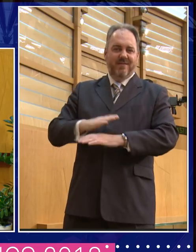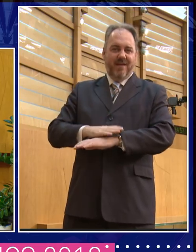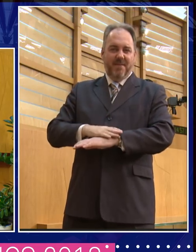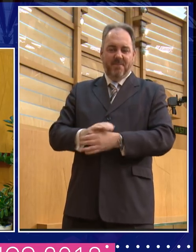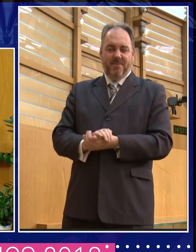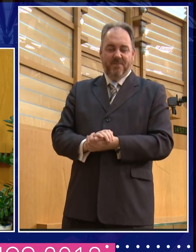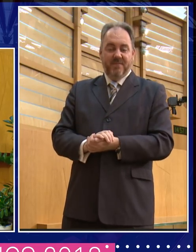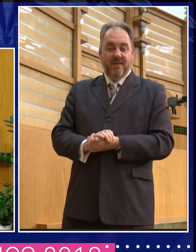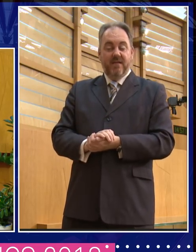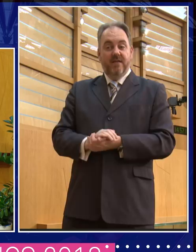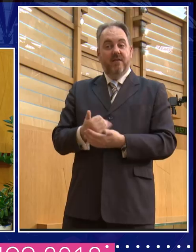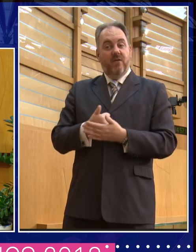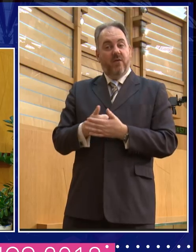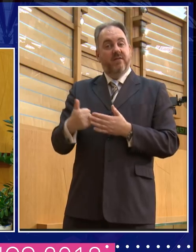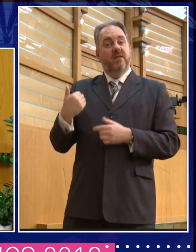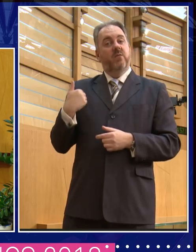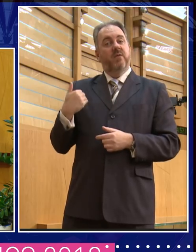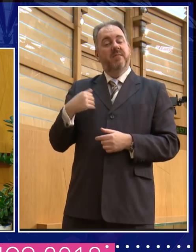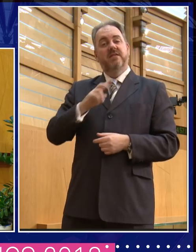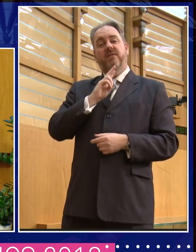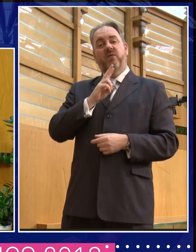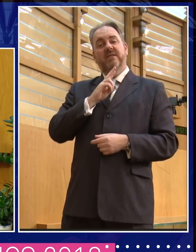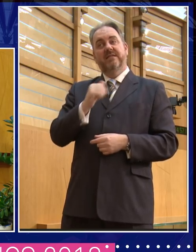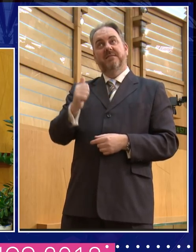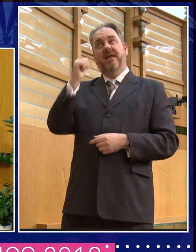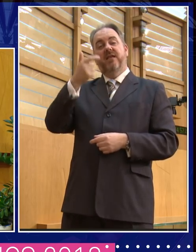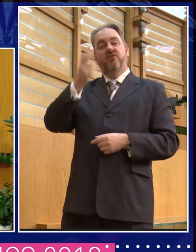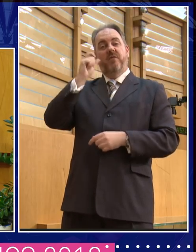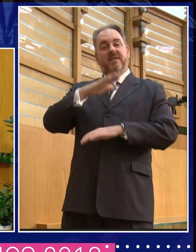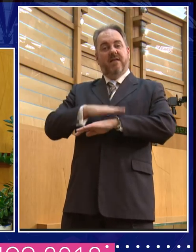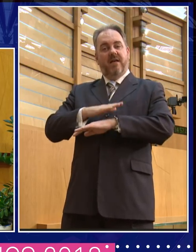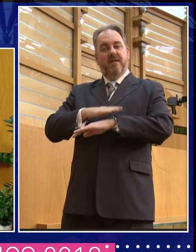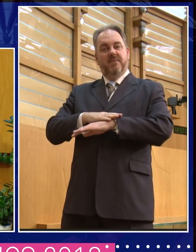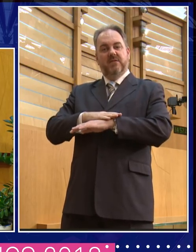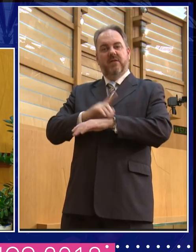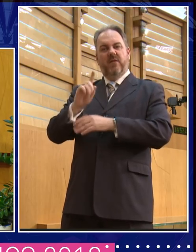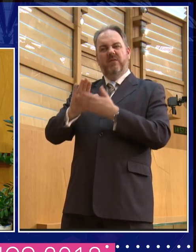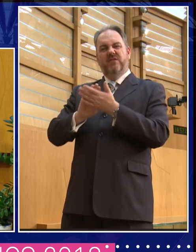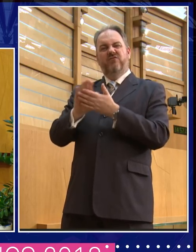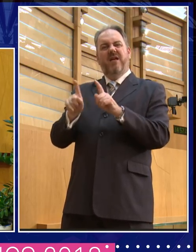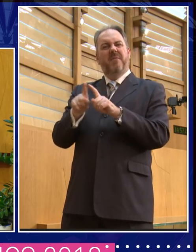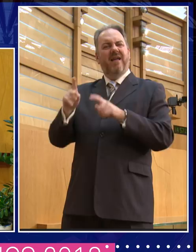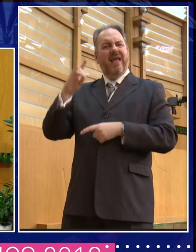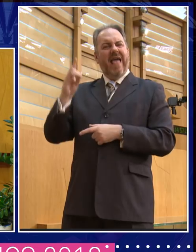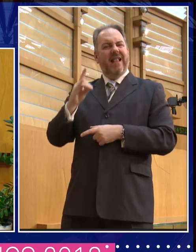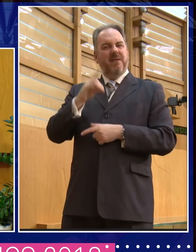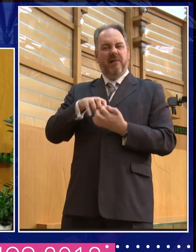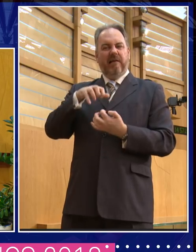women's voices in the Roman, in the Roman period were often described as animal voices. They, they yelp,